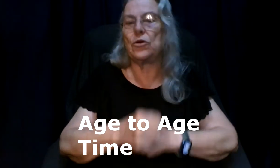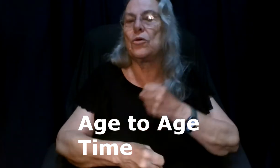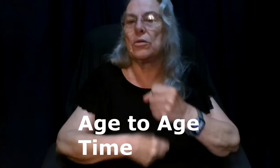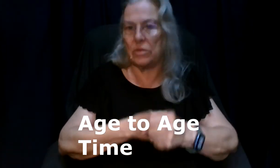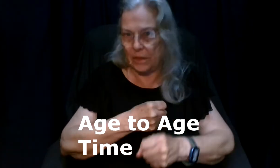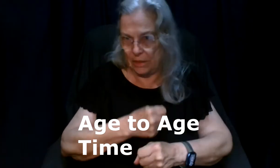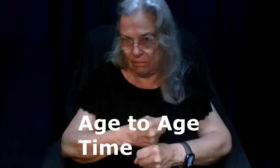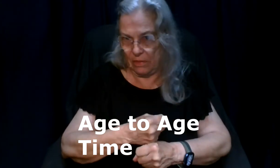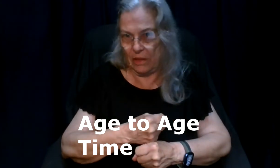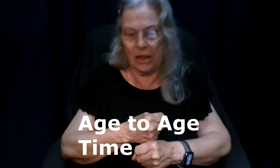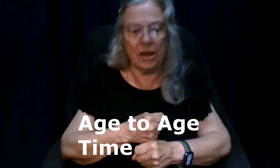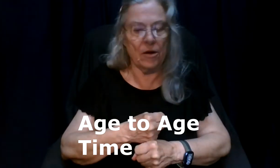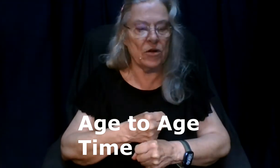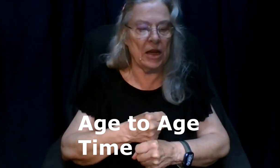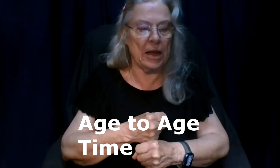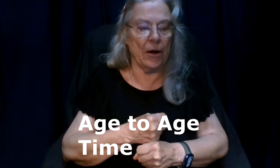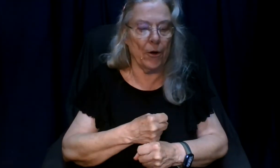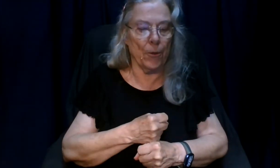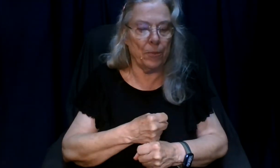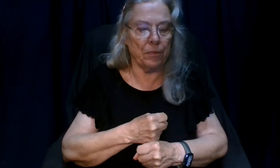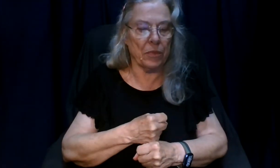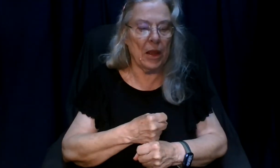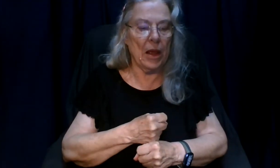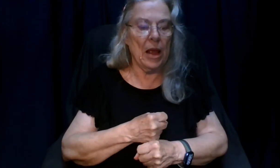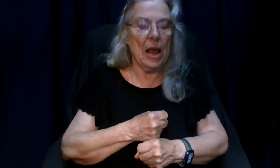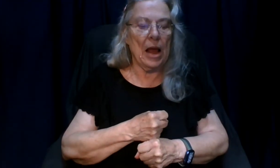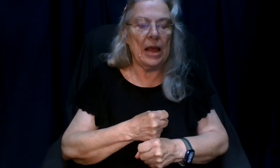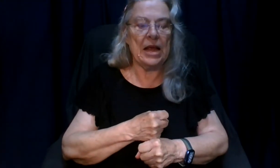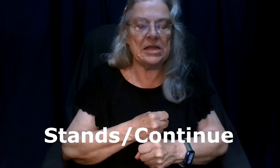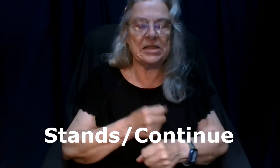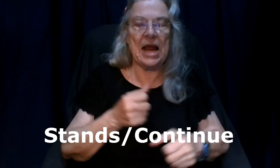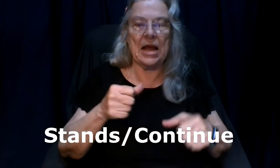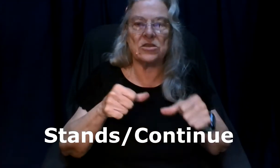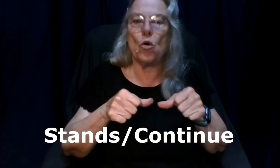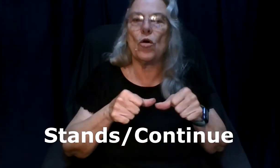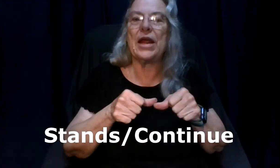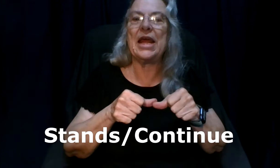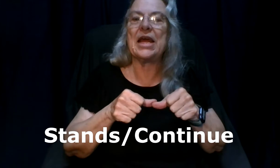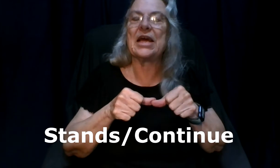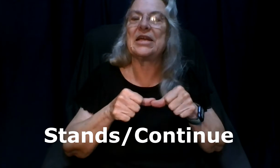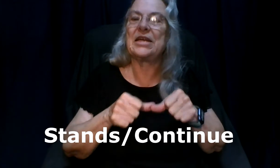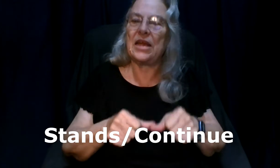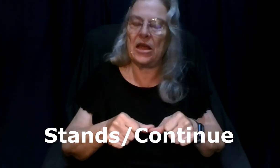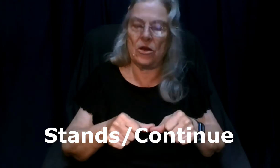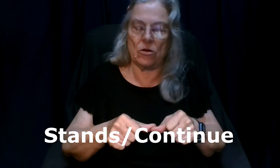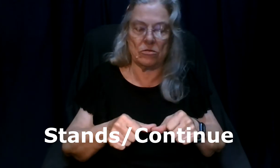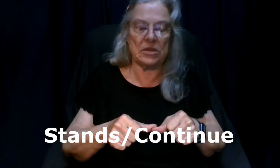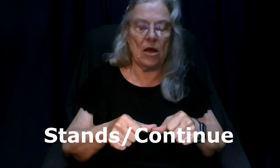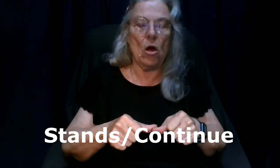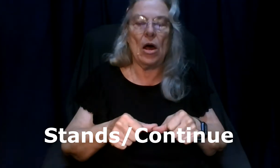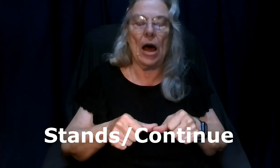the year to year he stands or he continues um